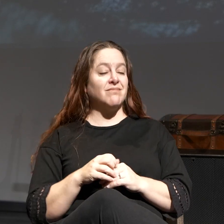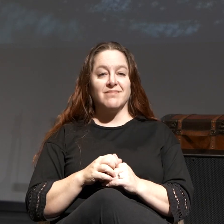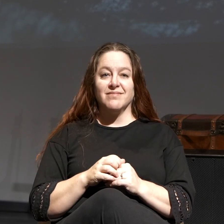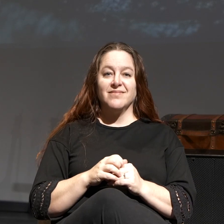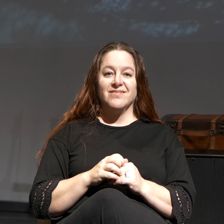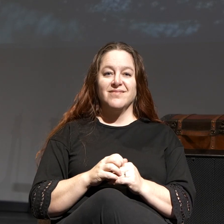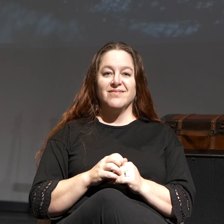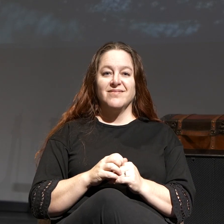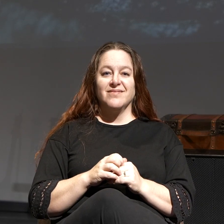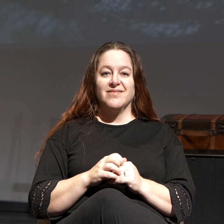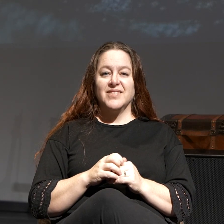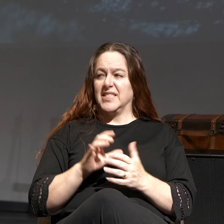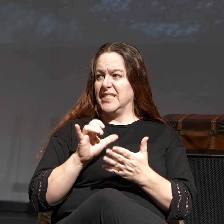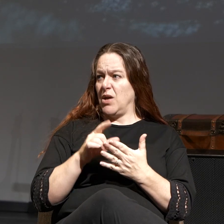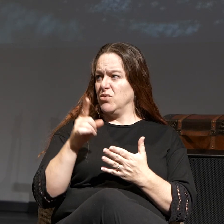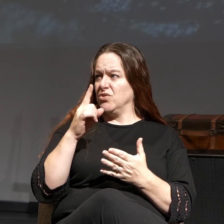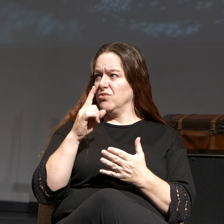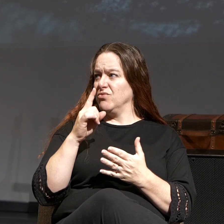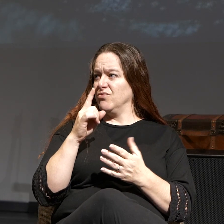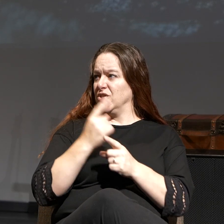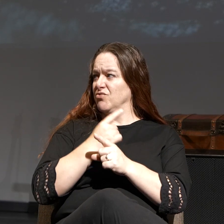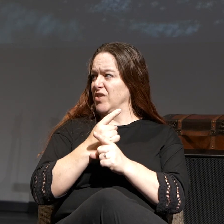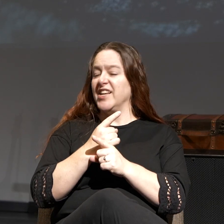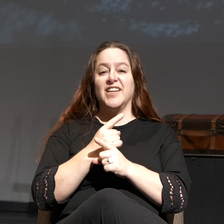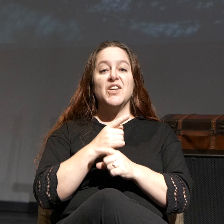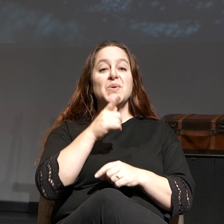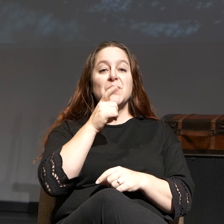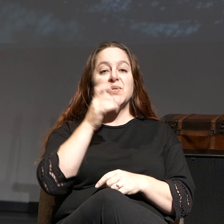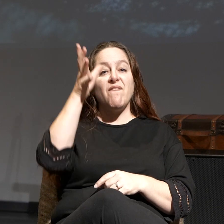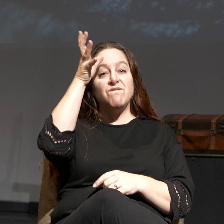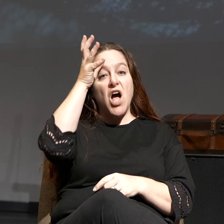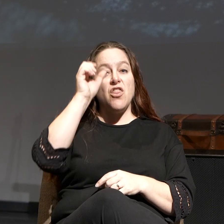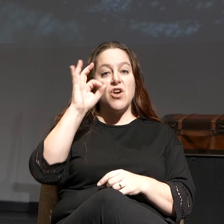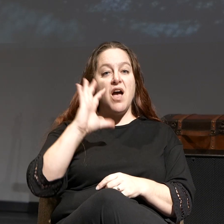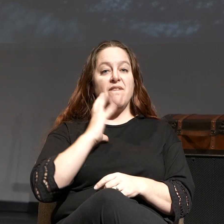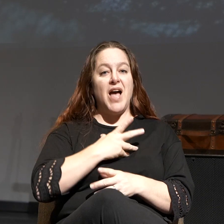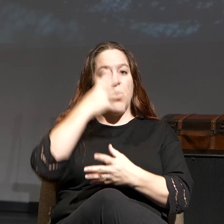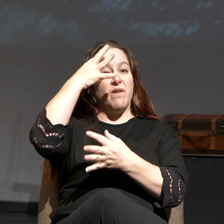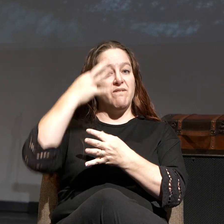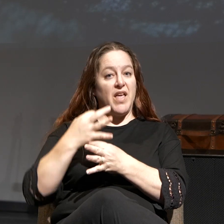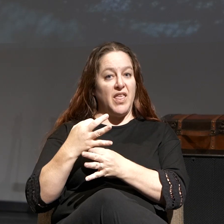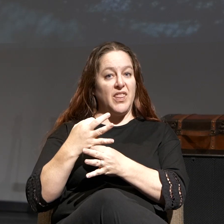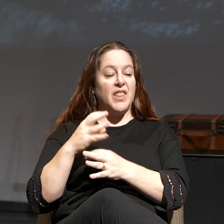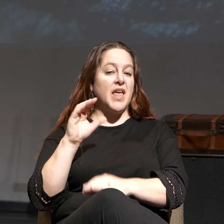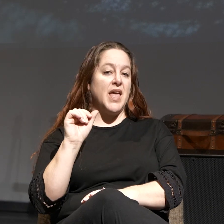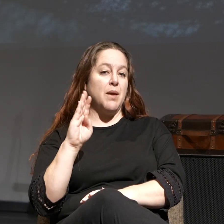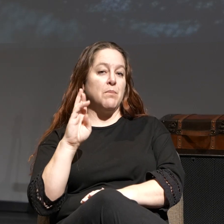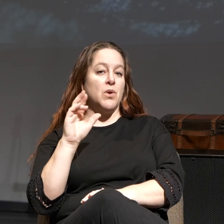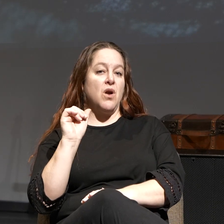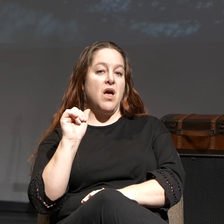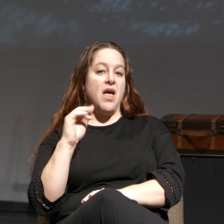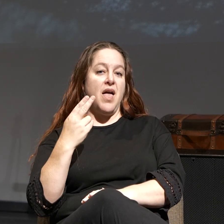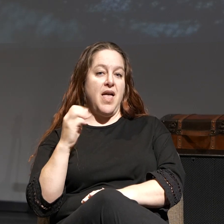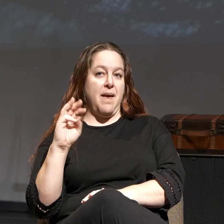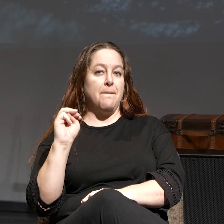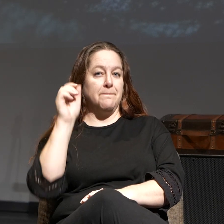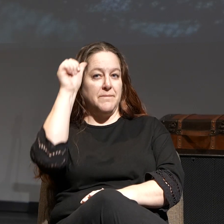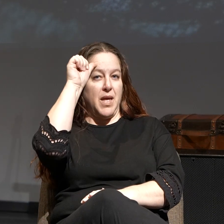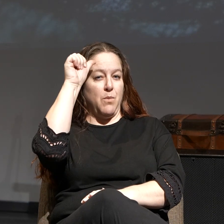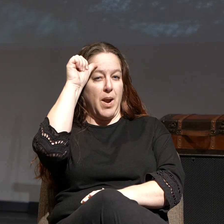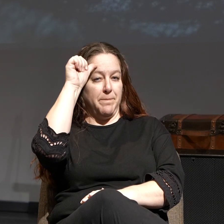Was that…did that throw you guys off there just for a moment? Okay. Who's the father of our faith? Who's known as the father of our faith? Abraham. Okay.